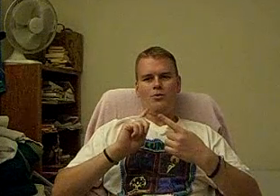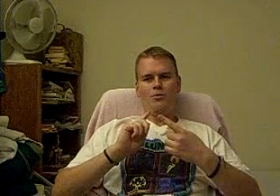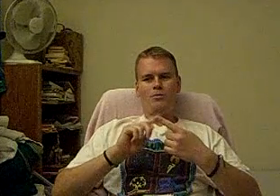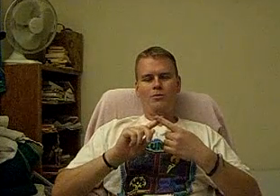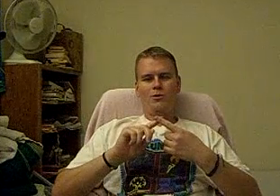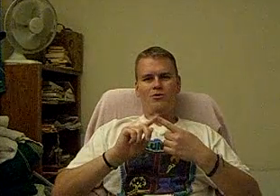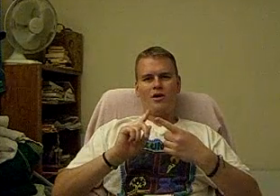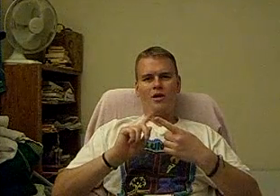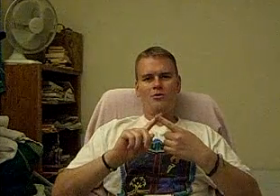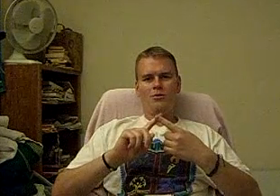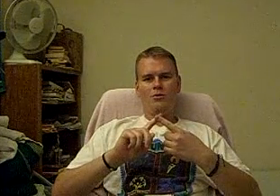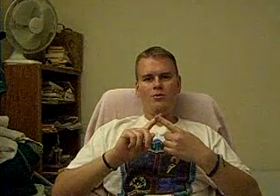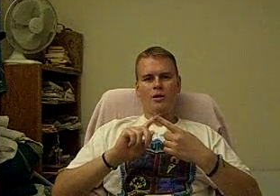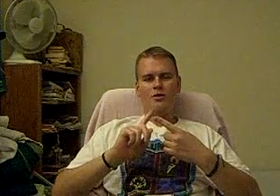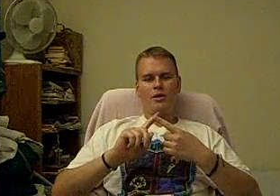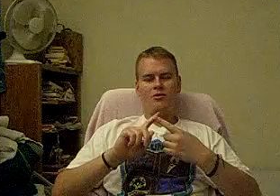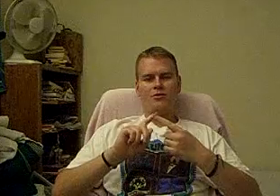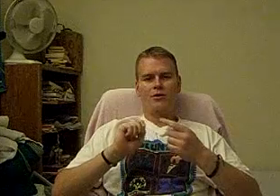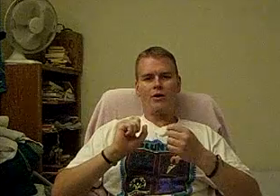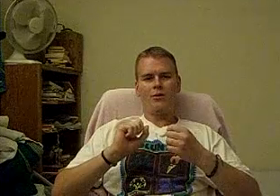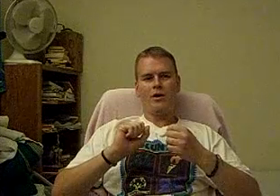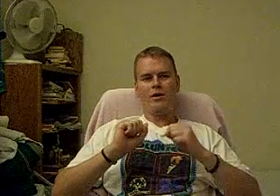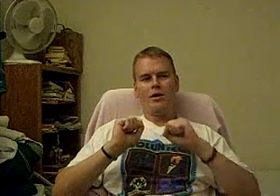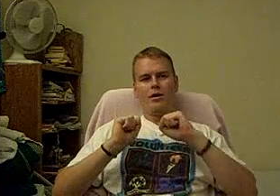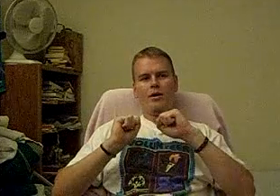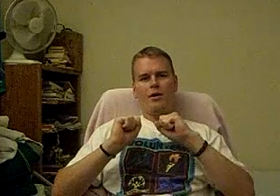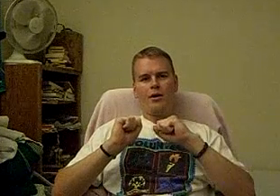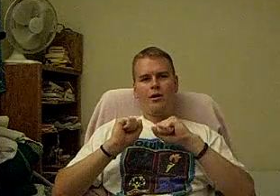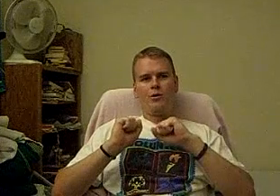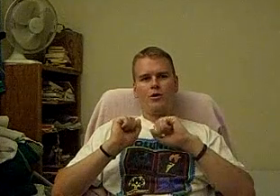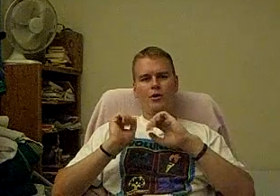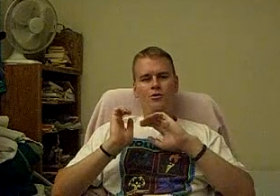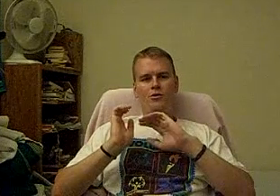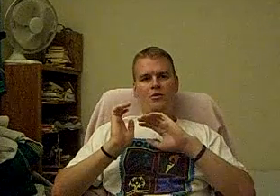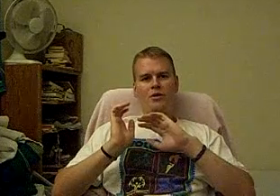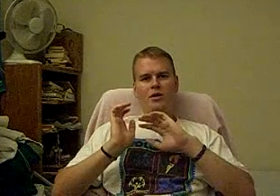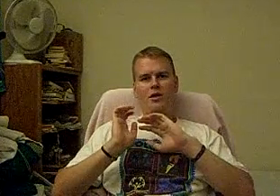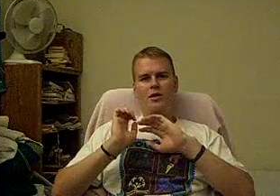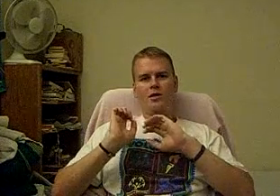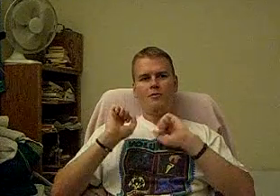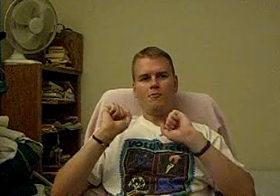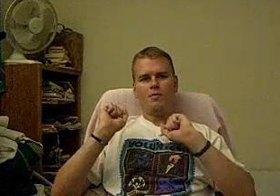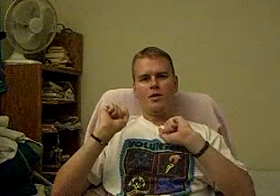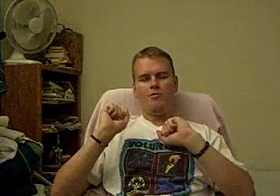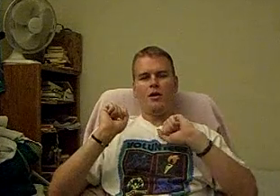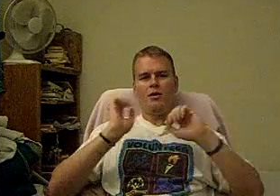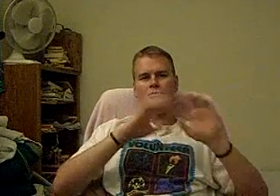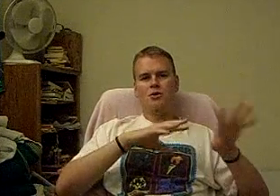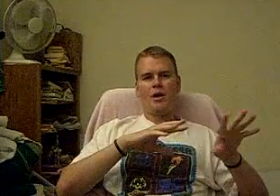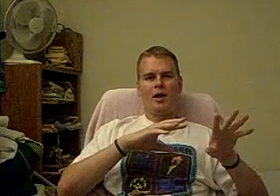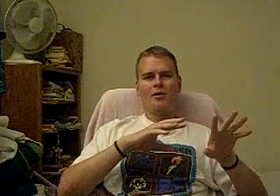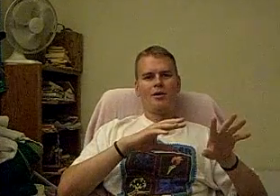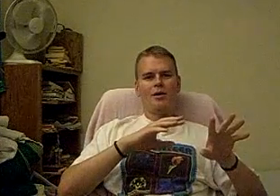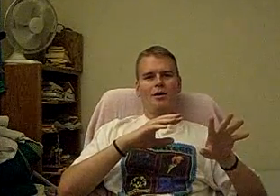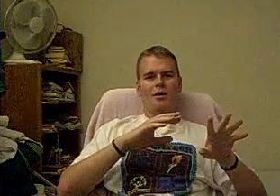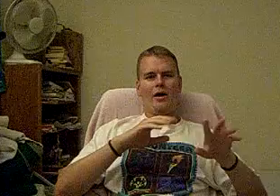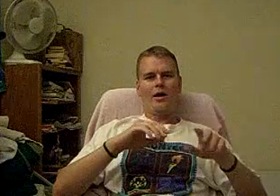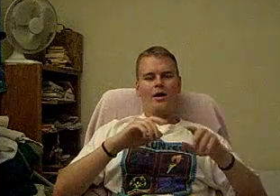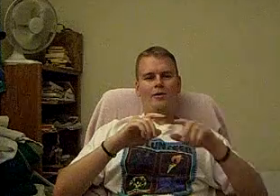say to the contestants, like, okay, you're going to do something in medieval Japan. And